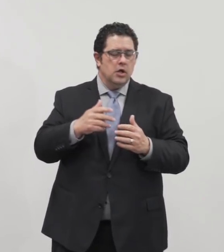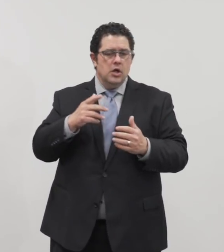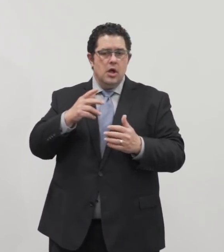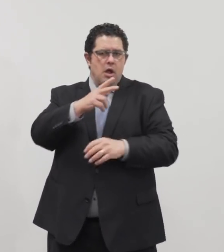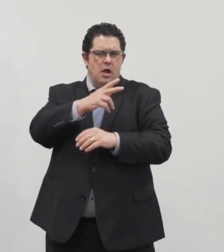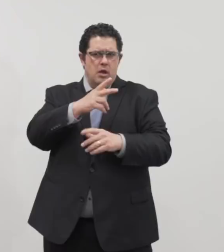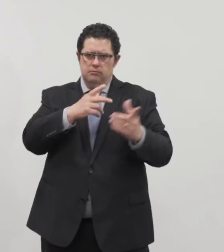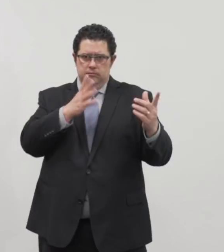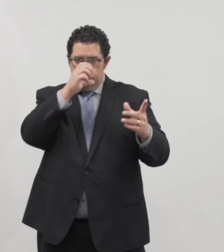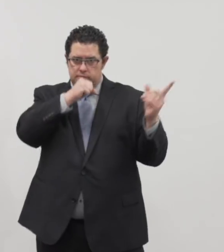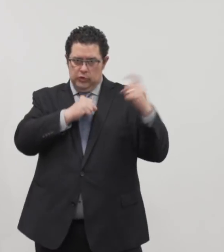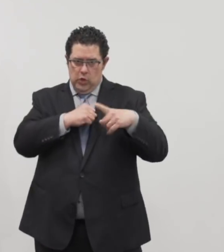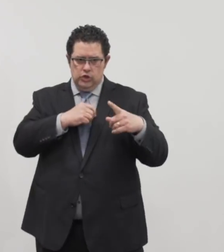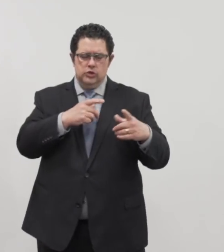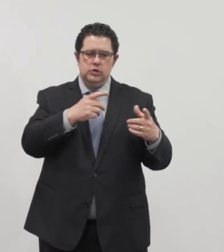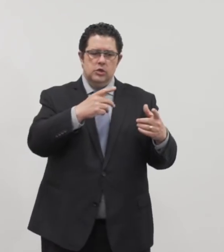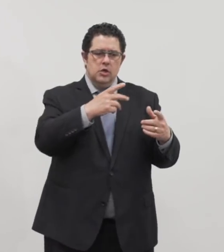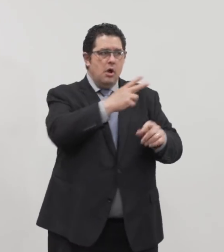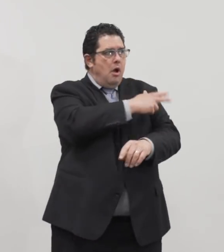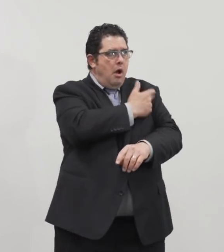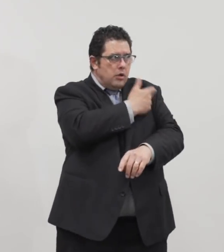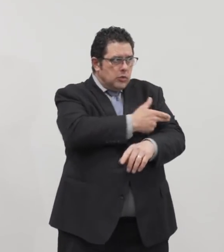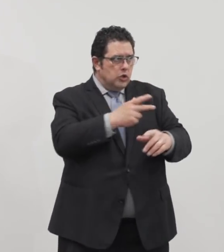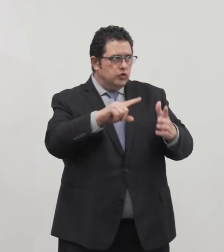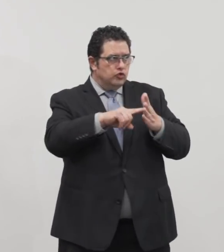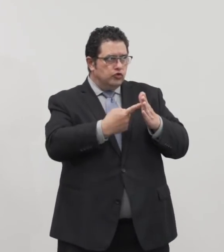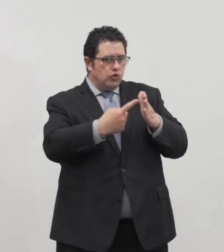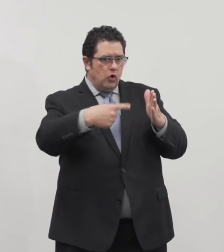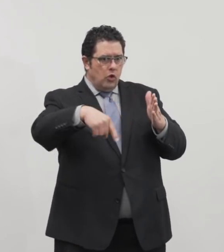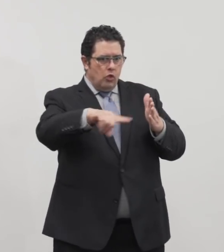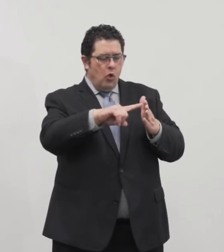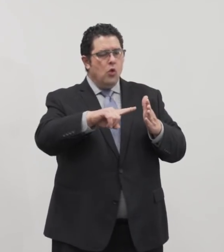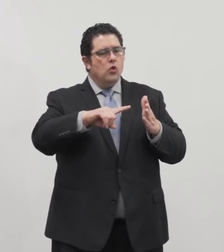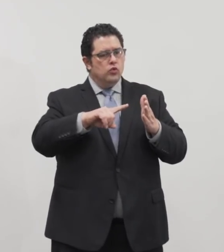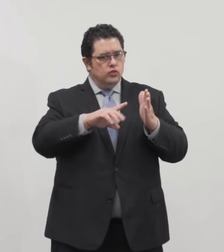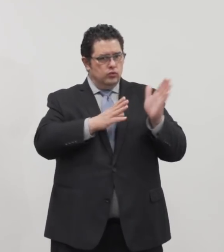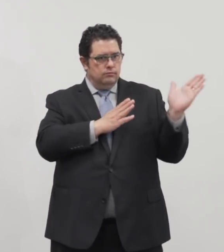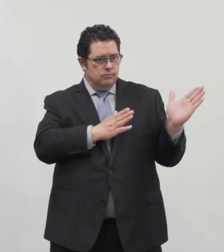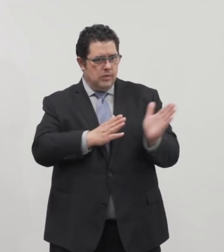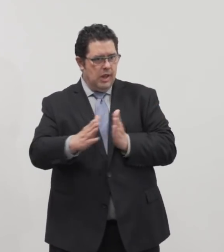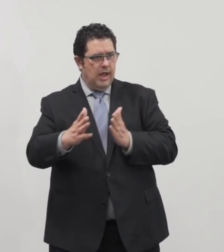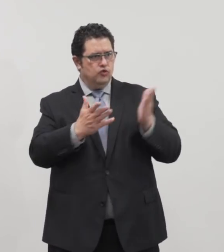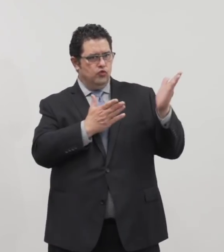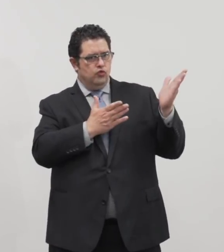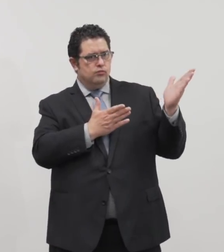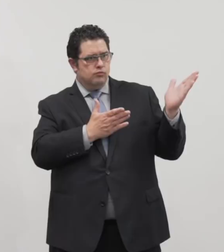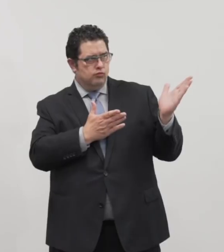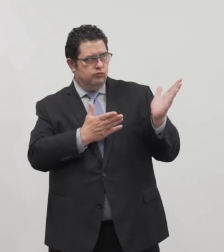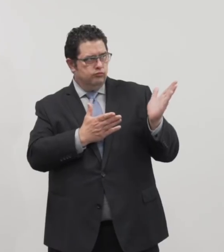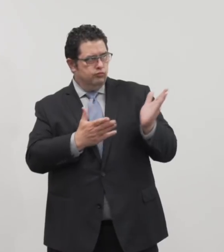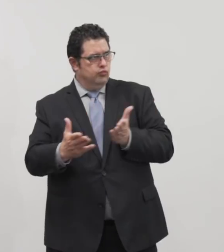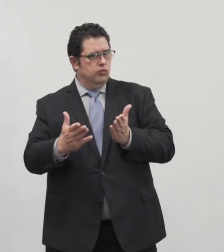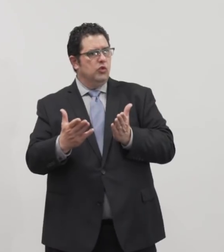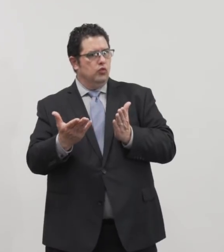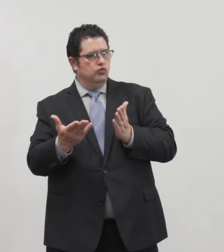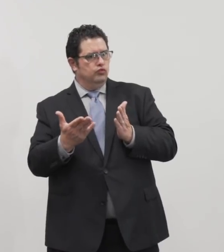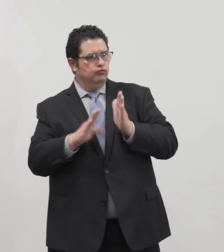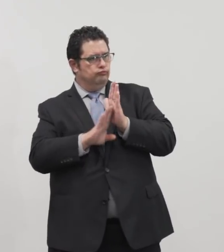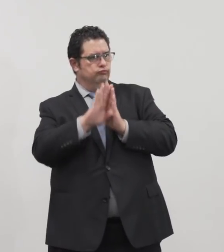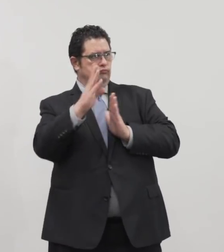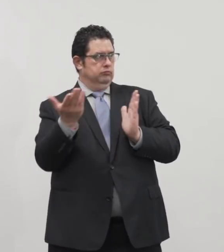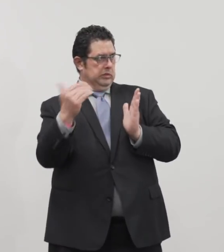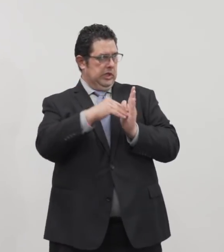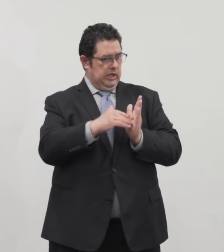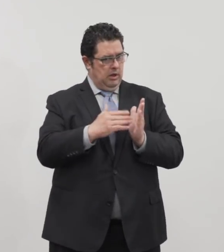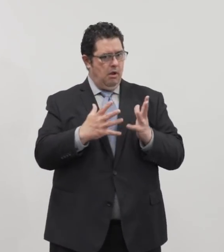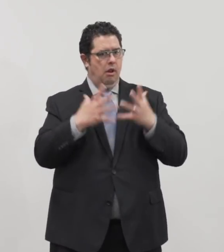hospitals will start or the hospitals are starting those are coming up with a plan to slowly bring those back up. I think that's important. A lot of